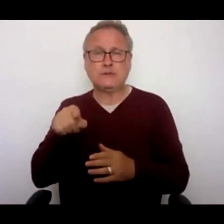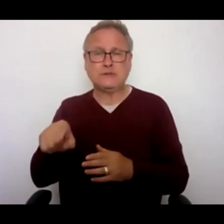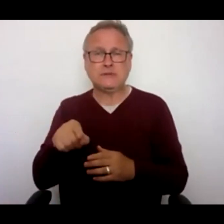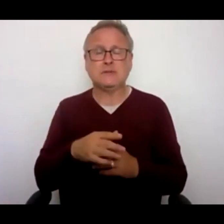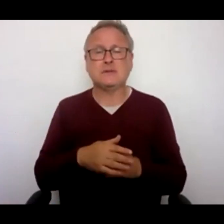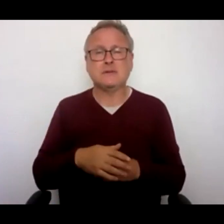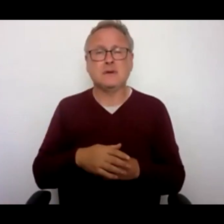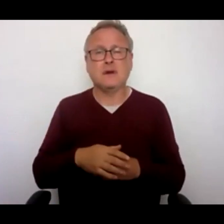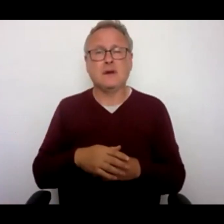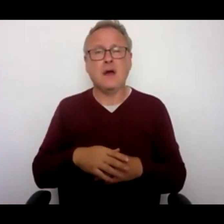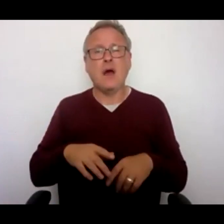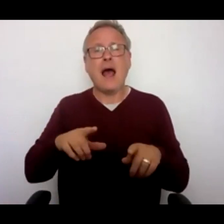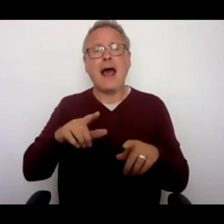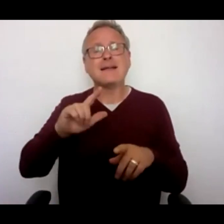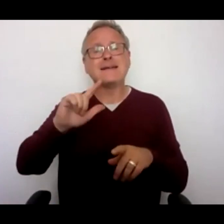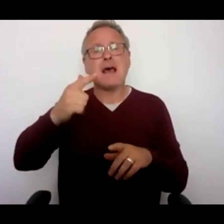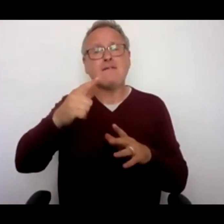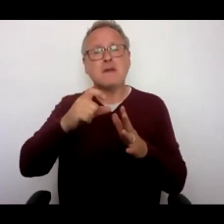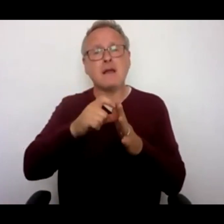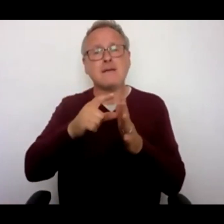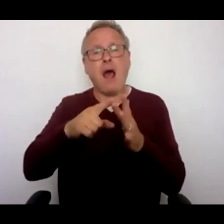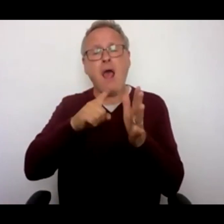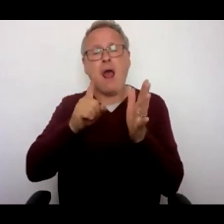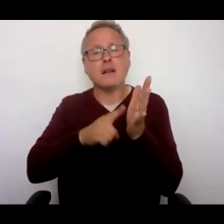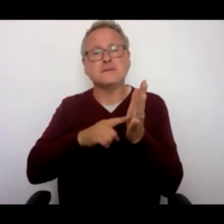Seven Dials Junction being dangerous to use.